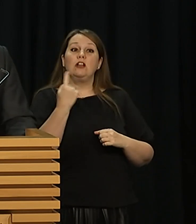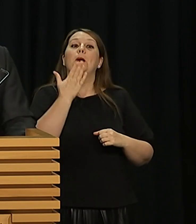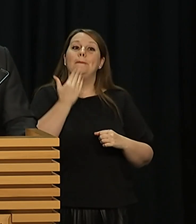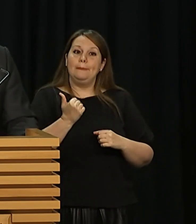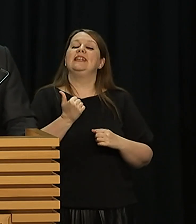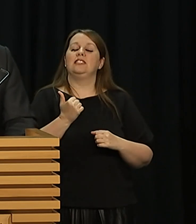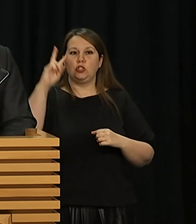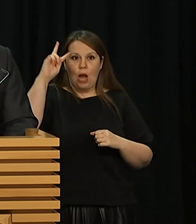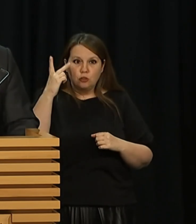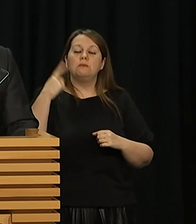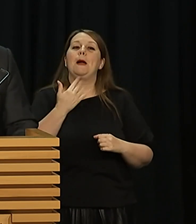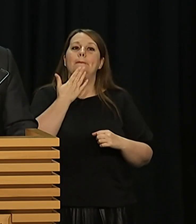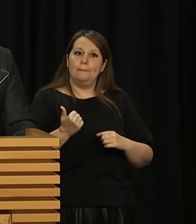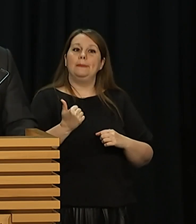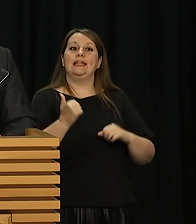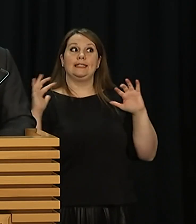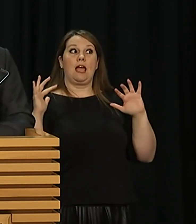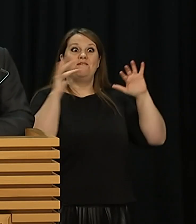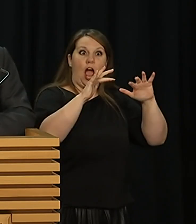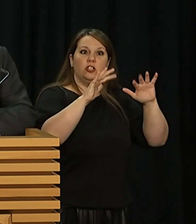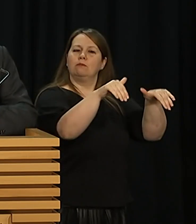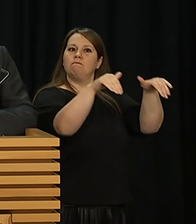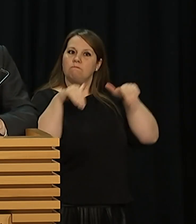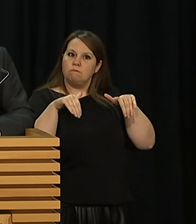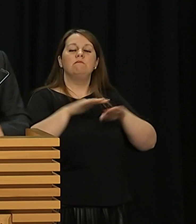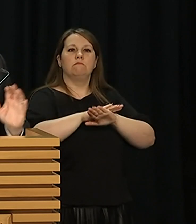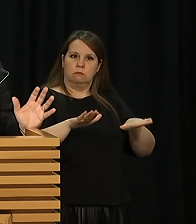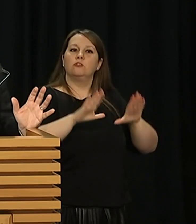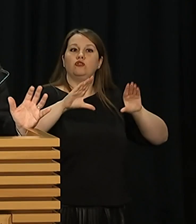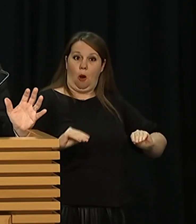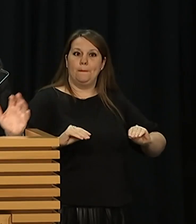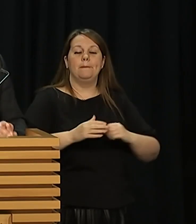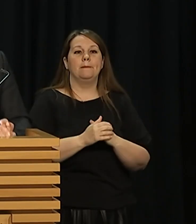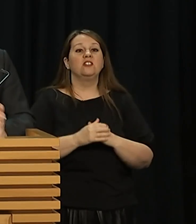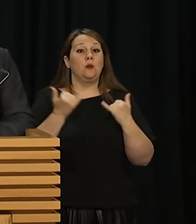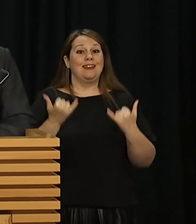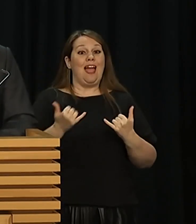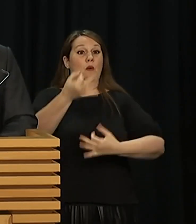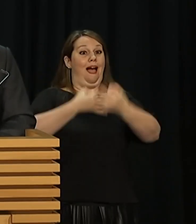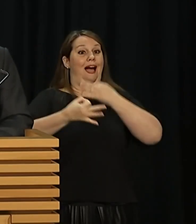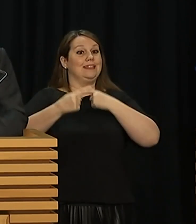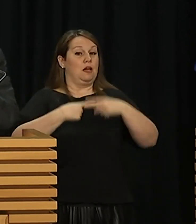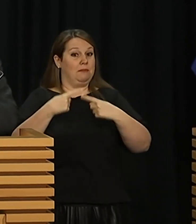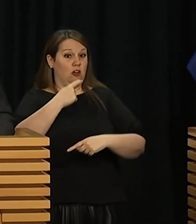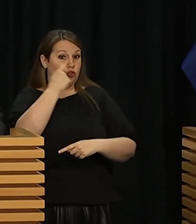from Ukraine. I'm happy to take your questions. We'll start with all the questions on Ukraine so we can let Minister Henarei go and then return to other matters. Cheers.